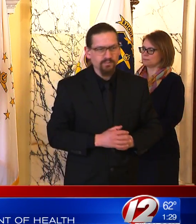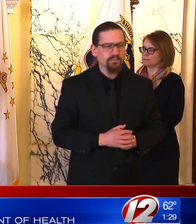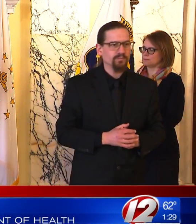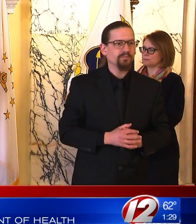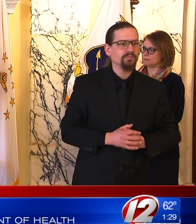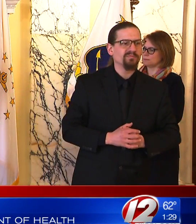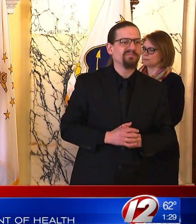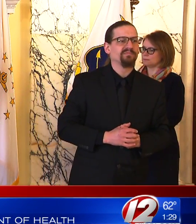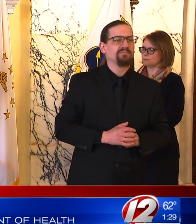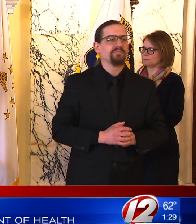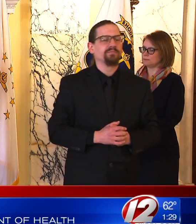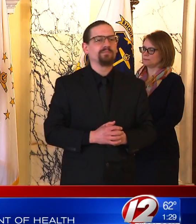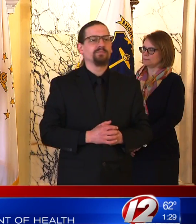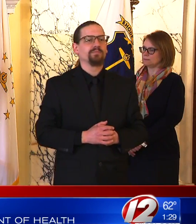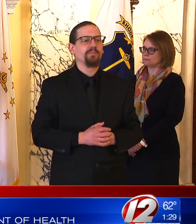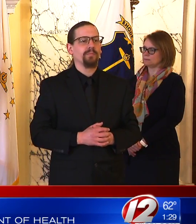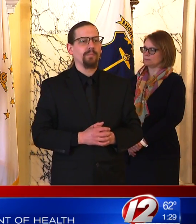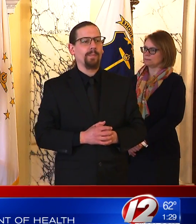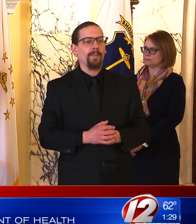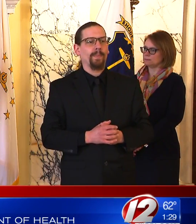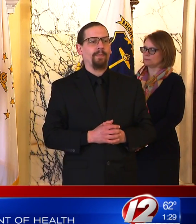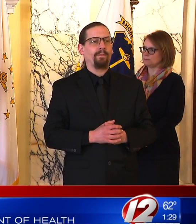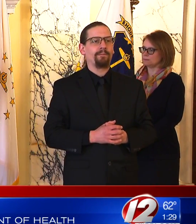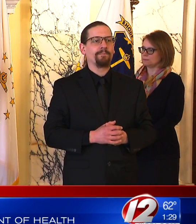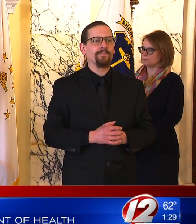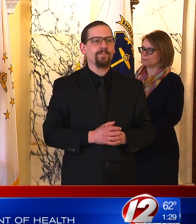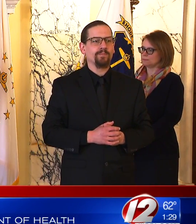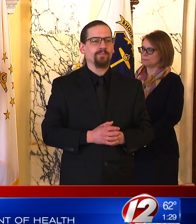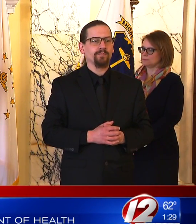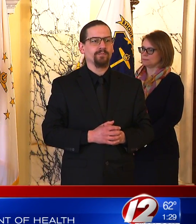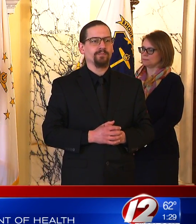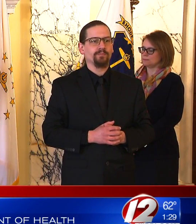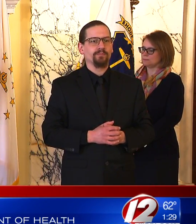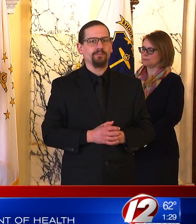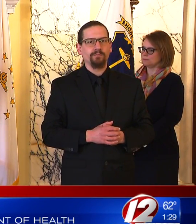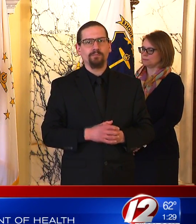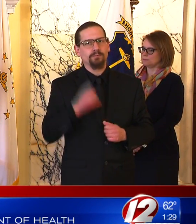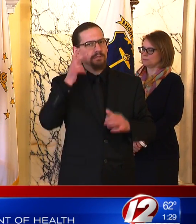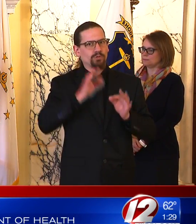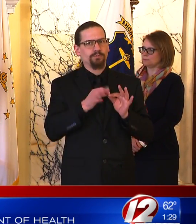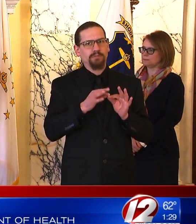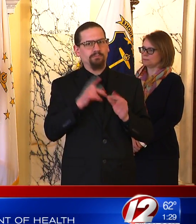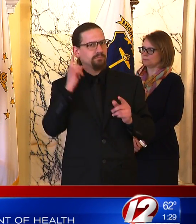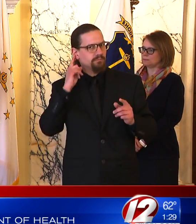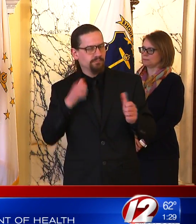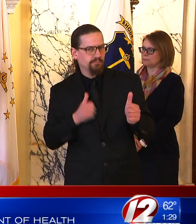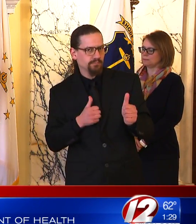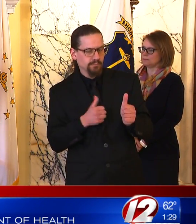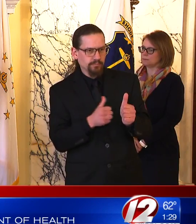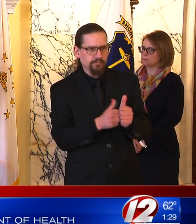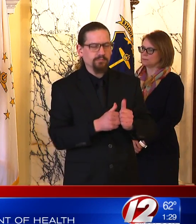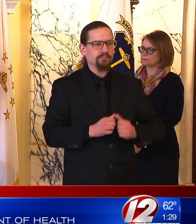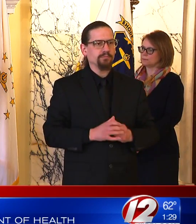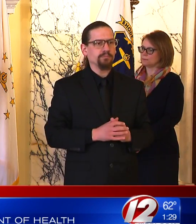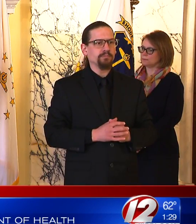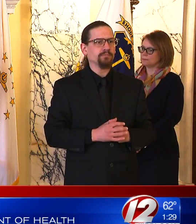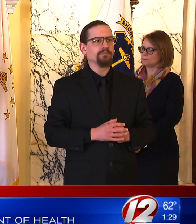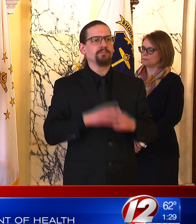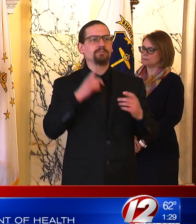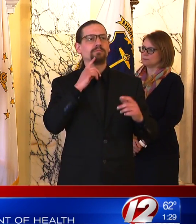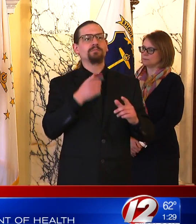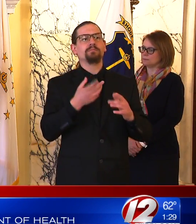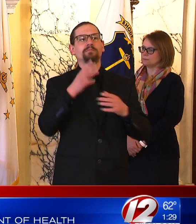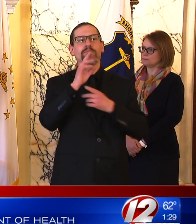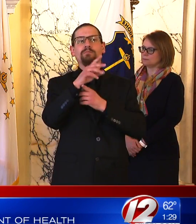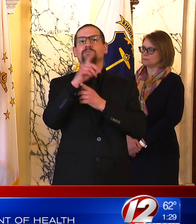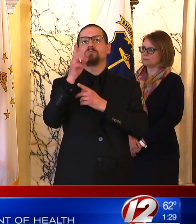COVID-19 dash MSD. That is the place to continue to go if you have